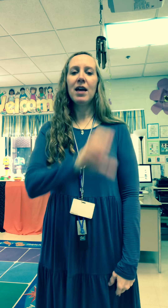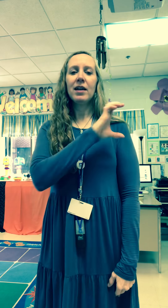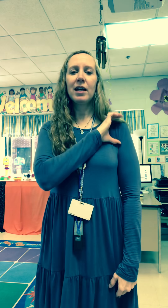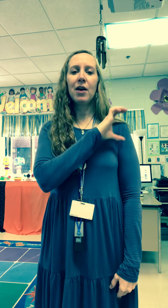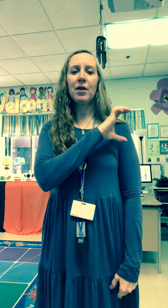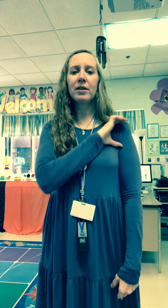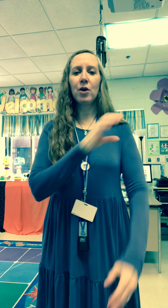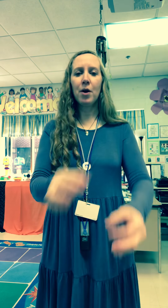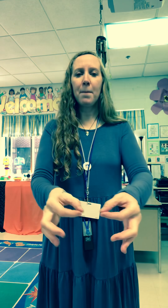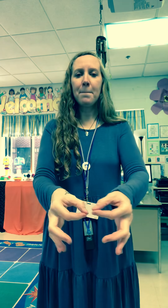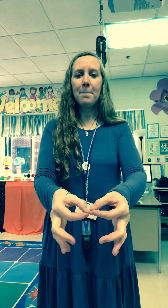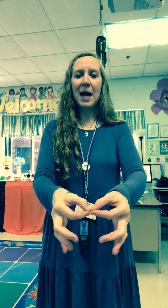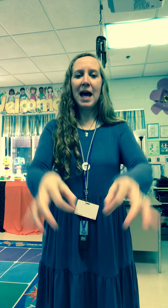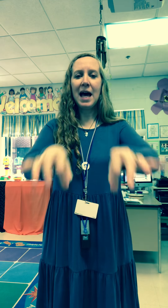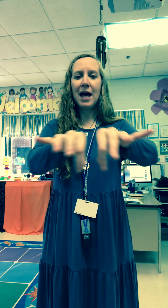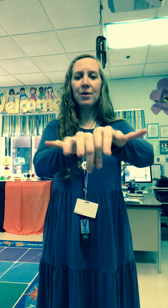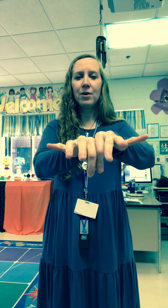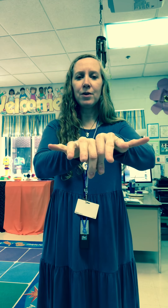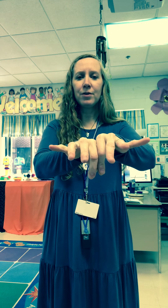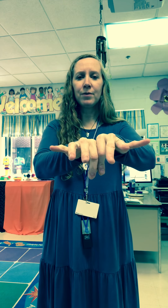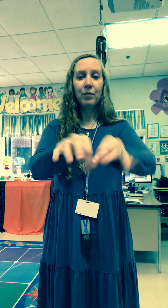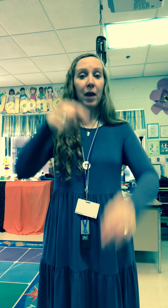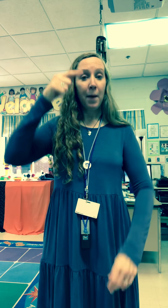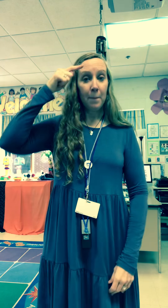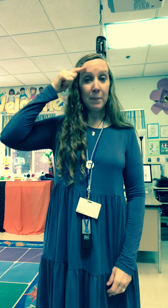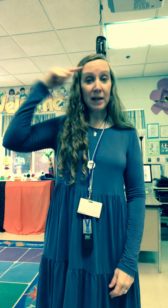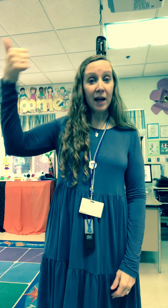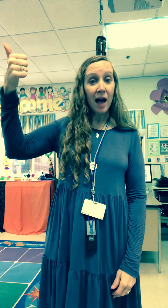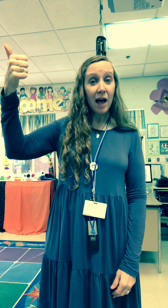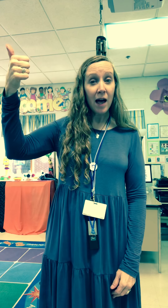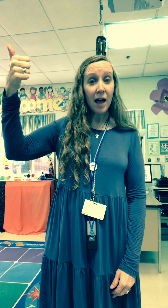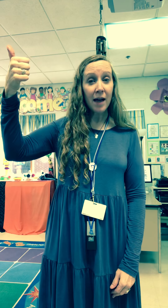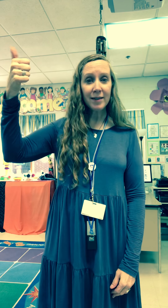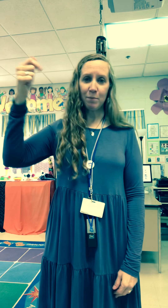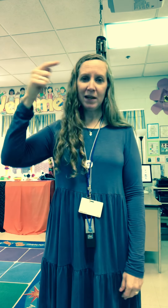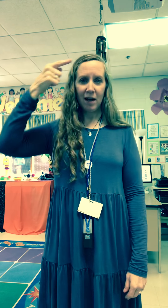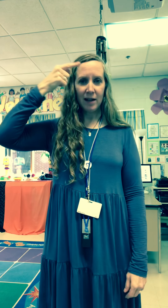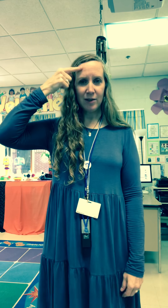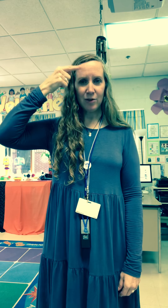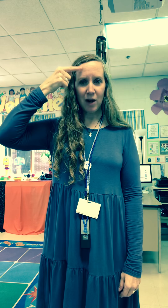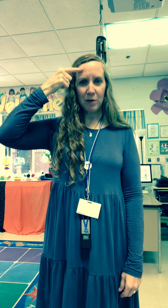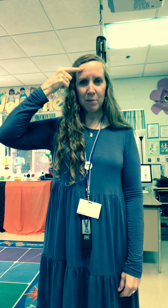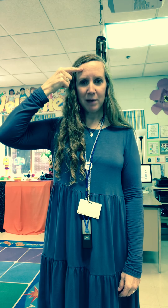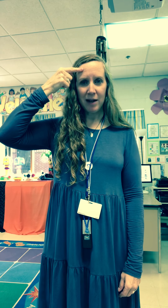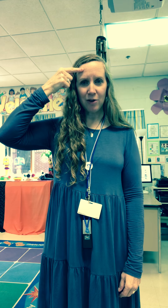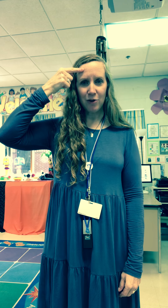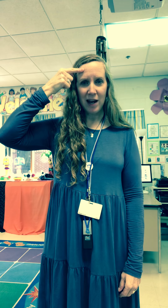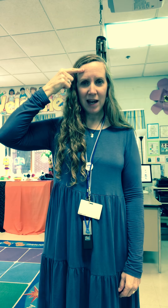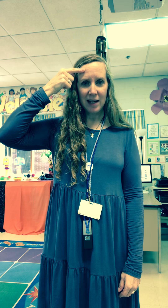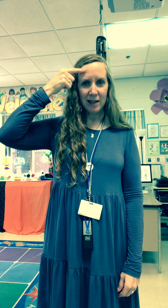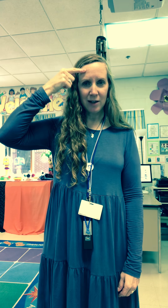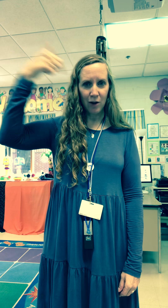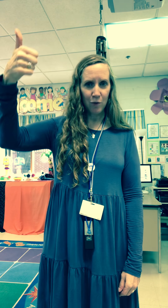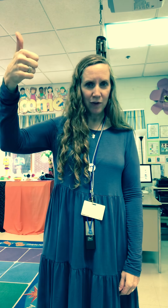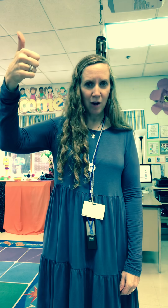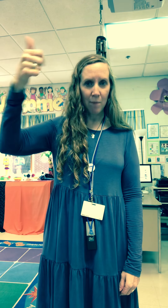character matters because because you start with the B on your head and then you go to a thumb